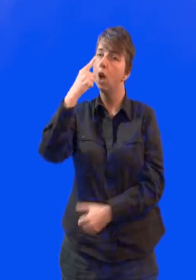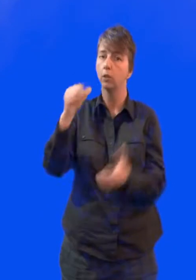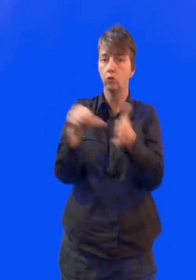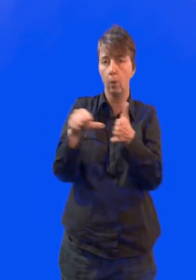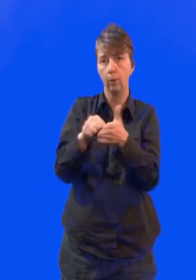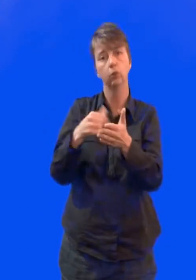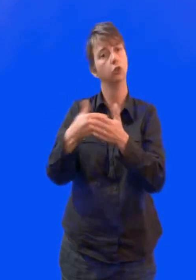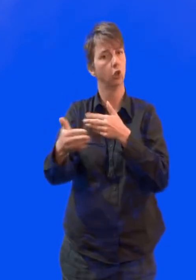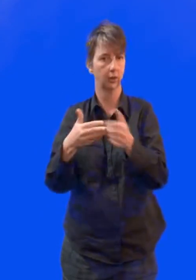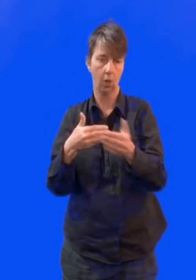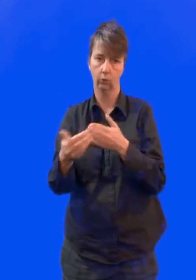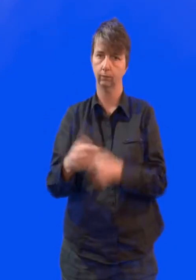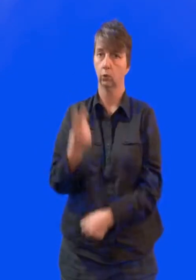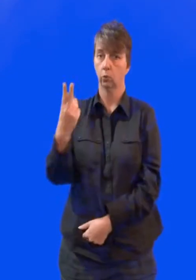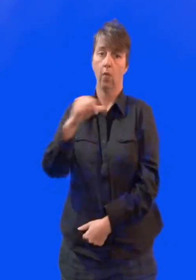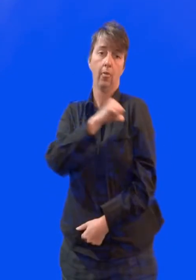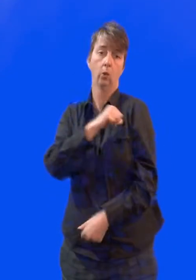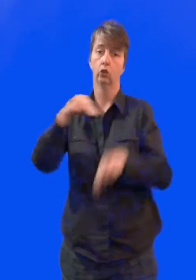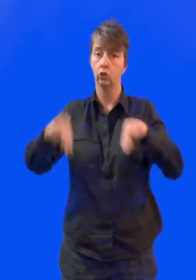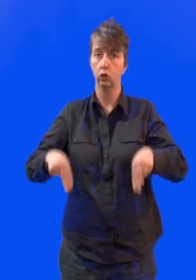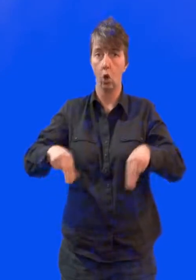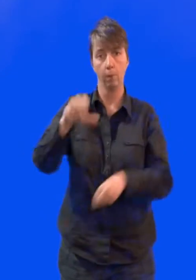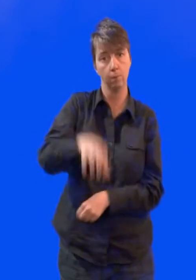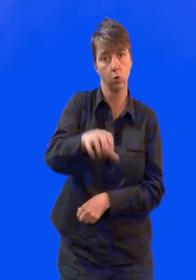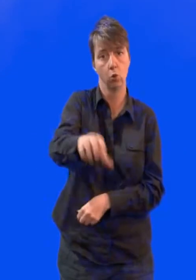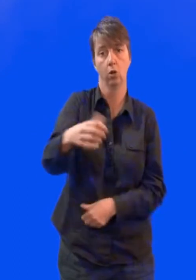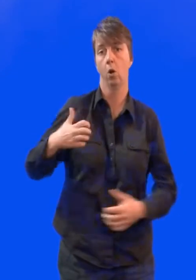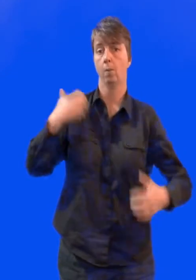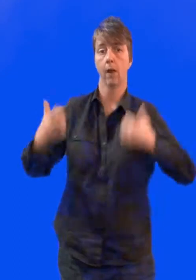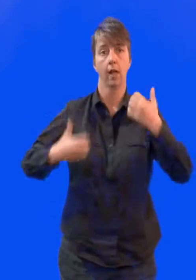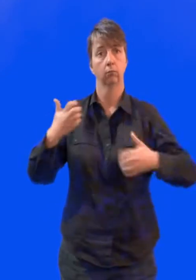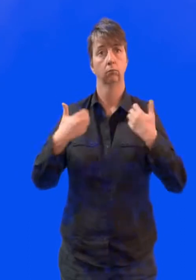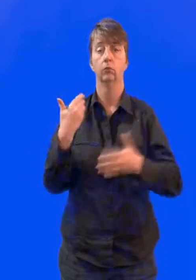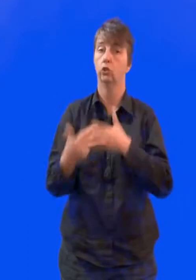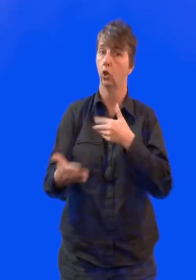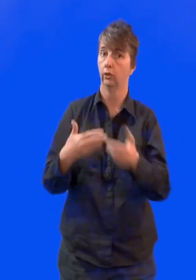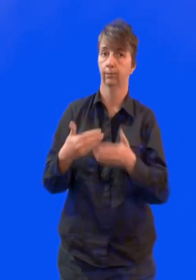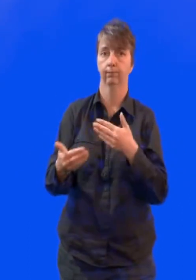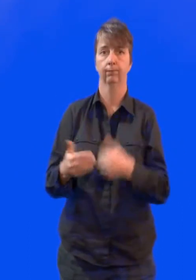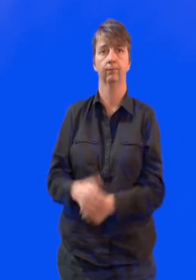Tackles pests like rats and mice. And deals with over 2,000 dog poo complaints each year.